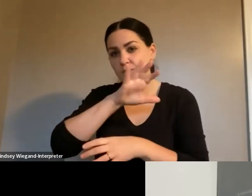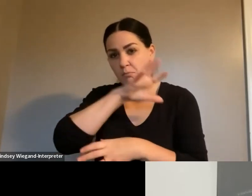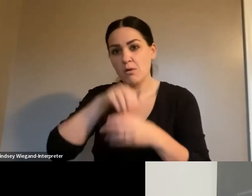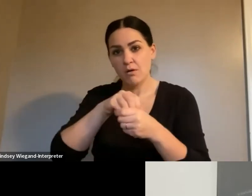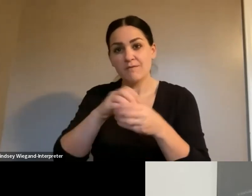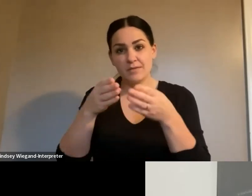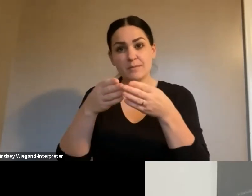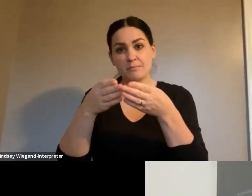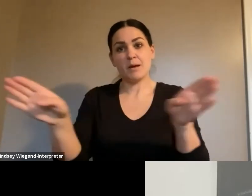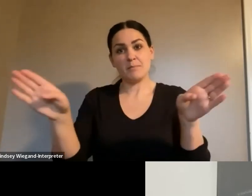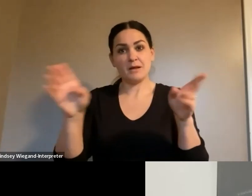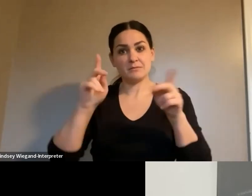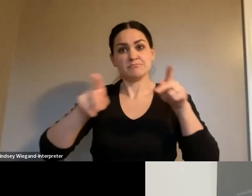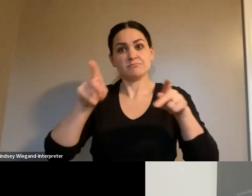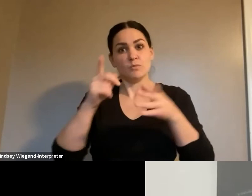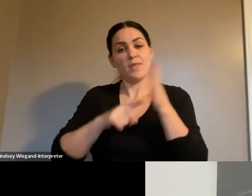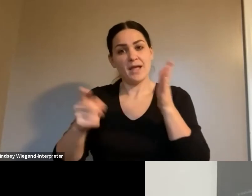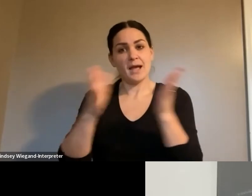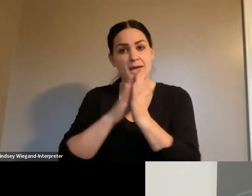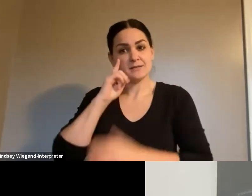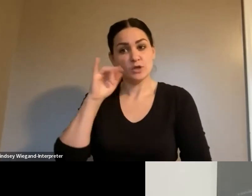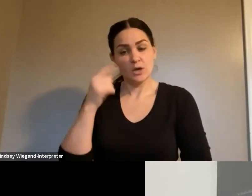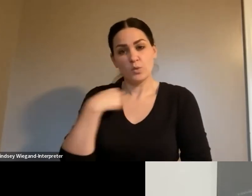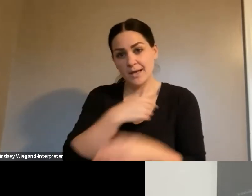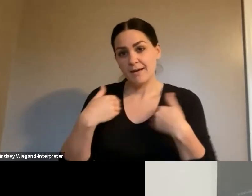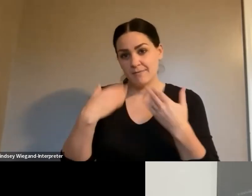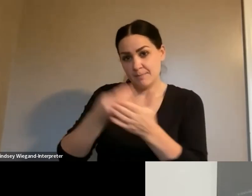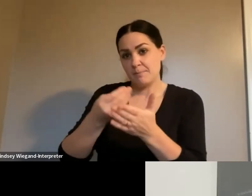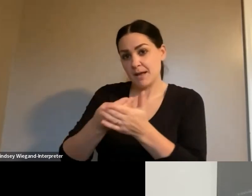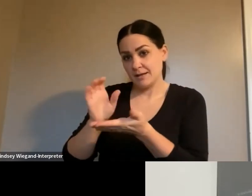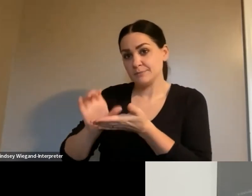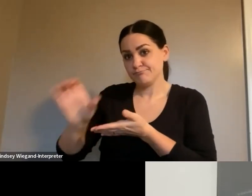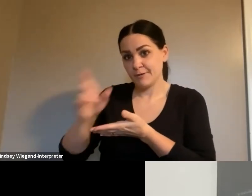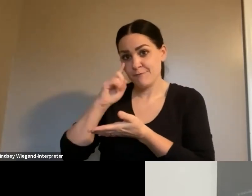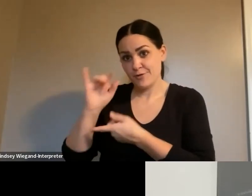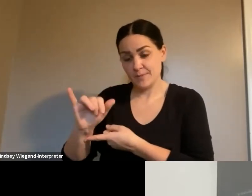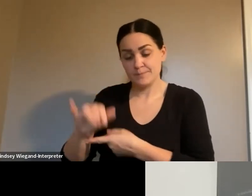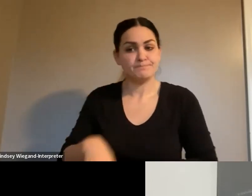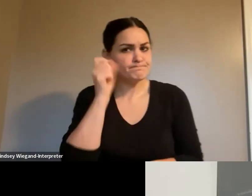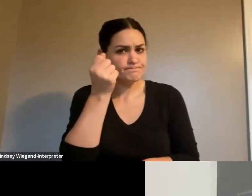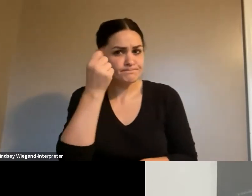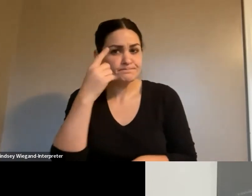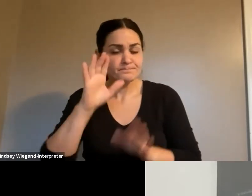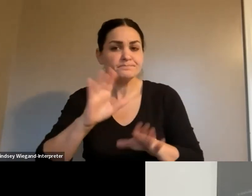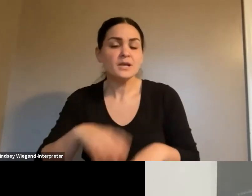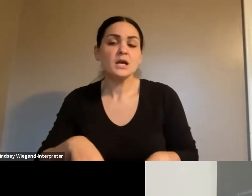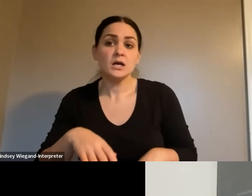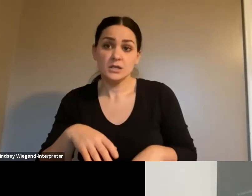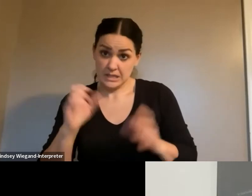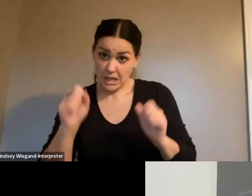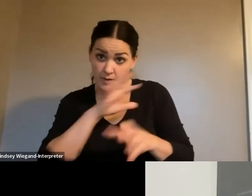for, and we have the funding set aside for it. Understood. Is there any way to get involved with the project?